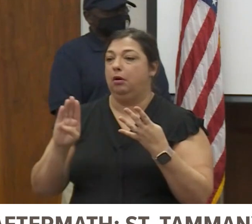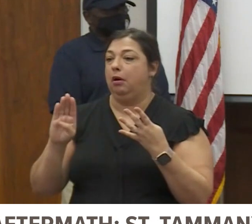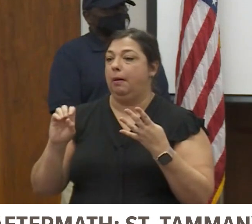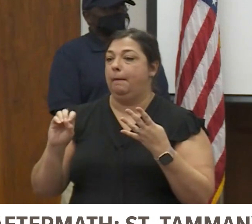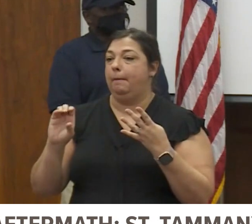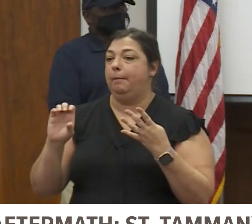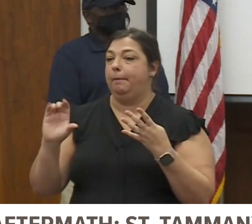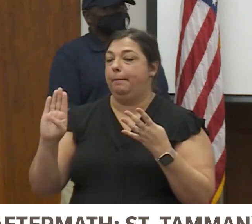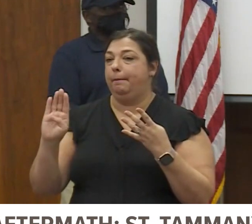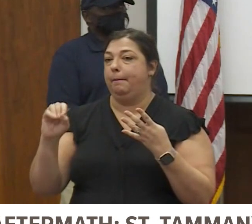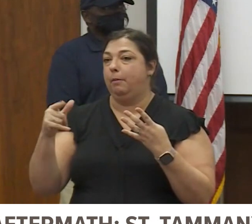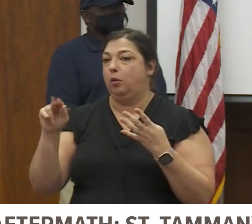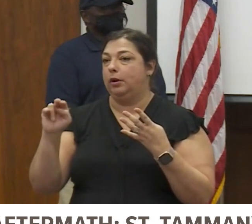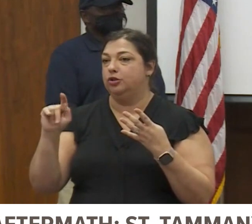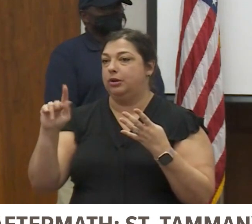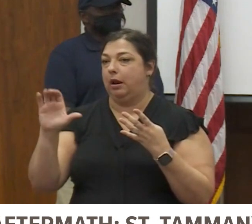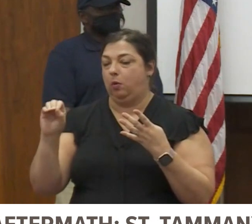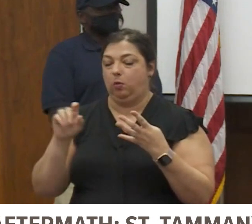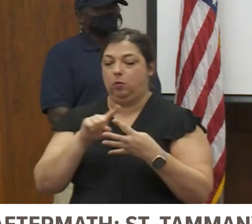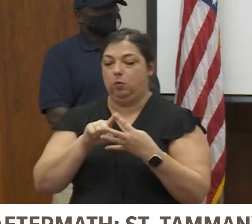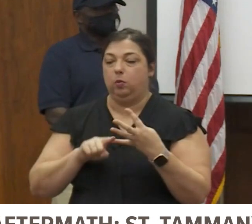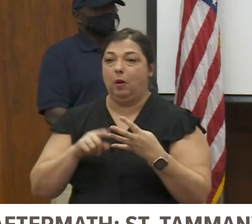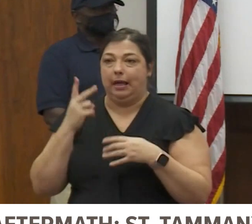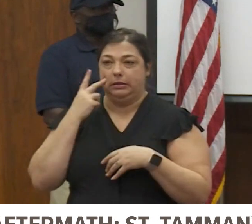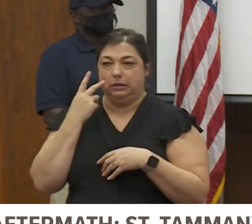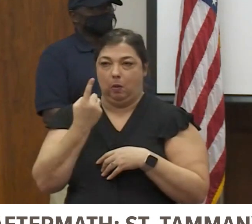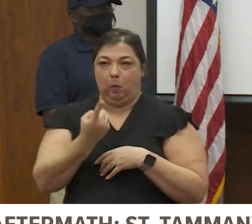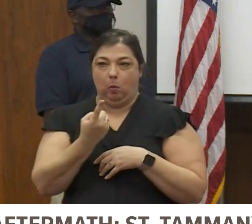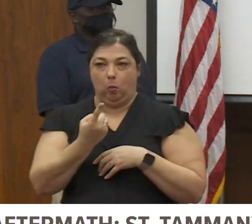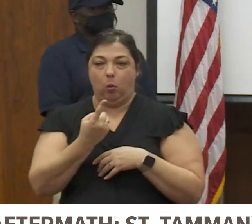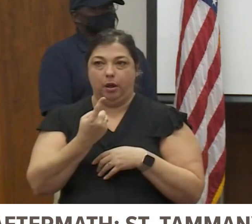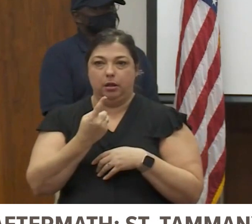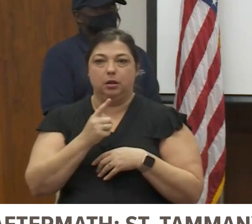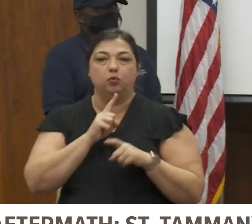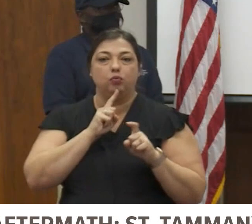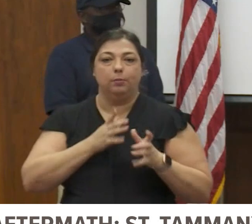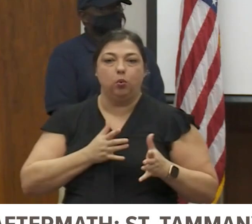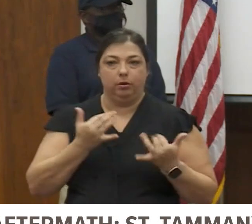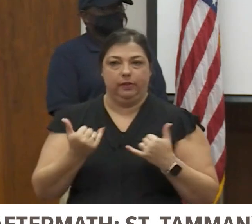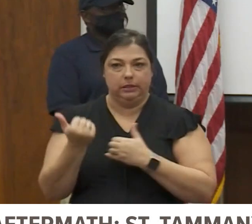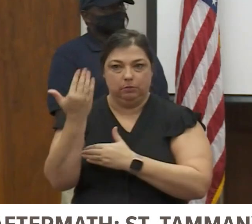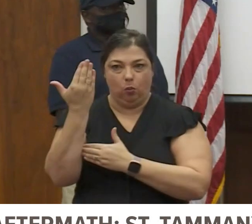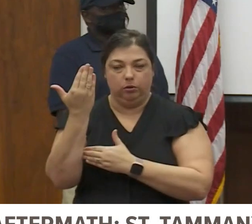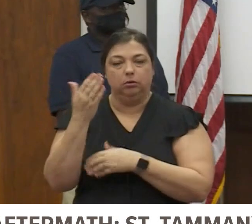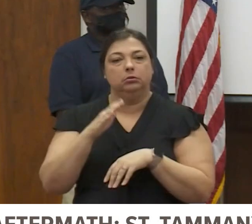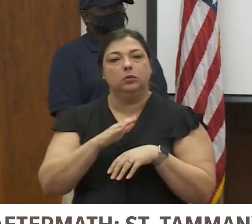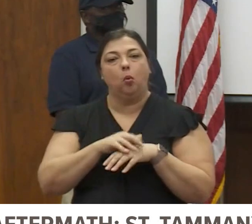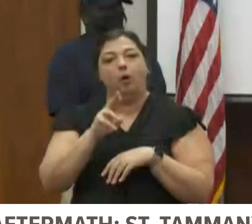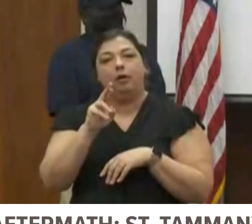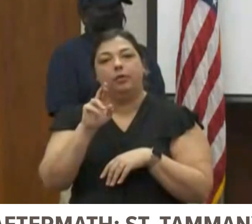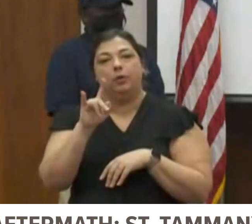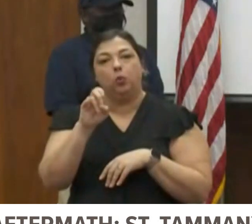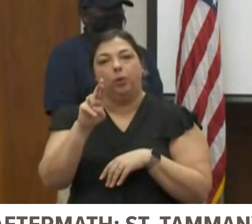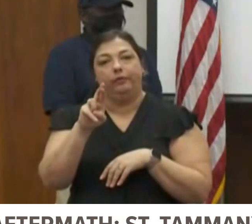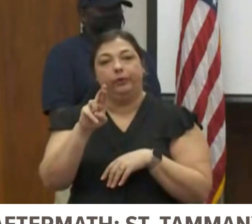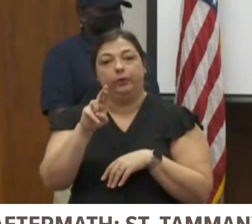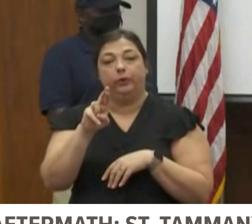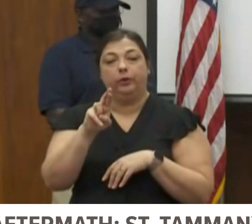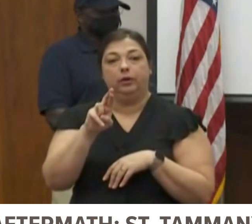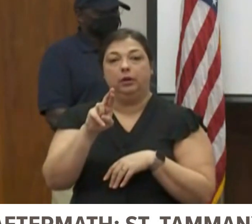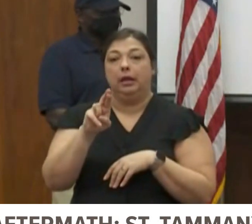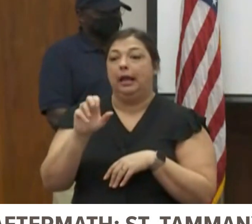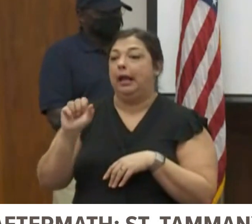I saw one one prominent reporter out this morning along the rivers in Saint Tammany and